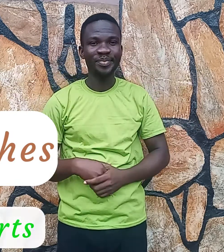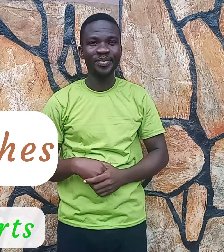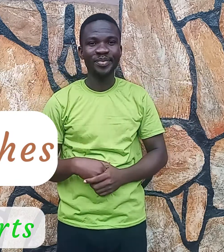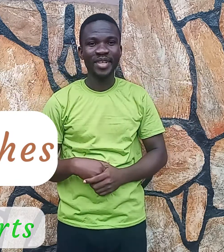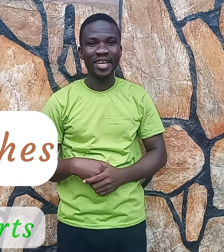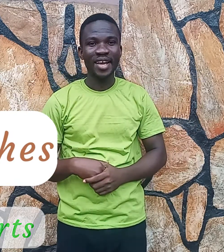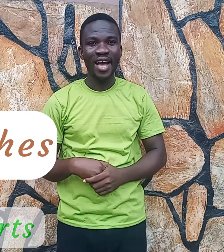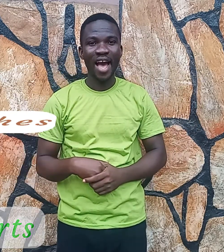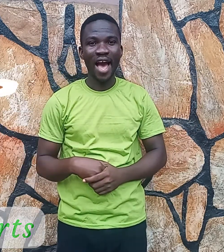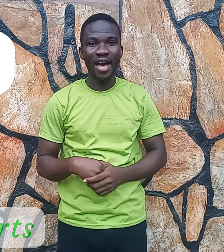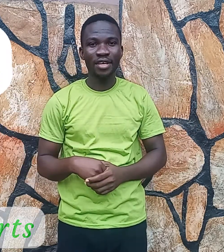Eye.